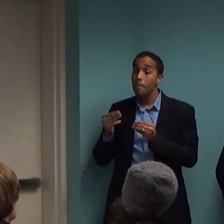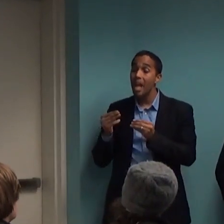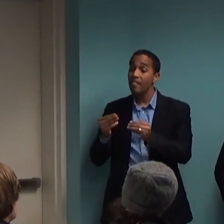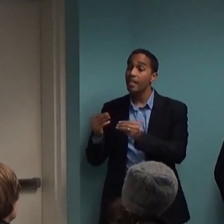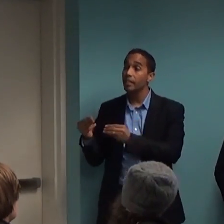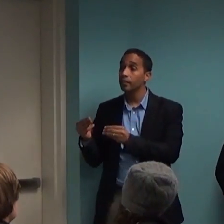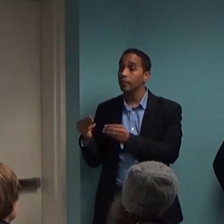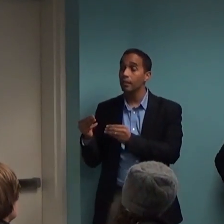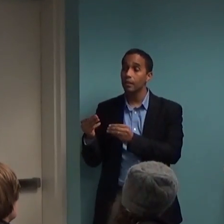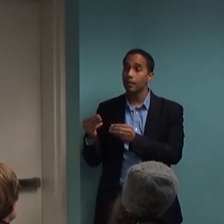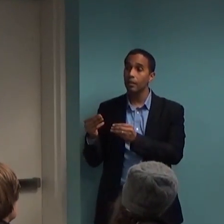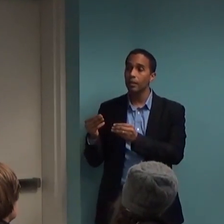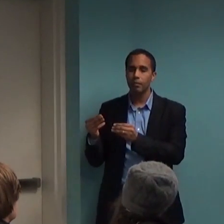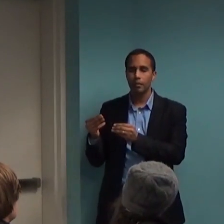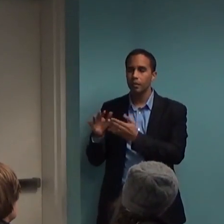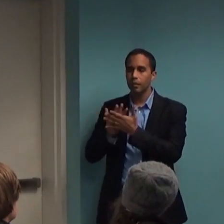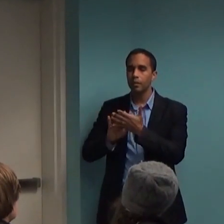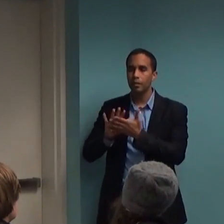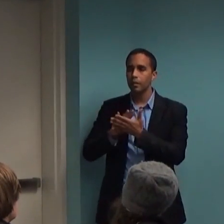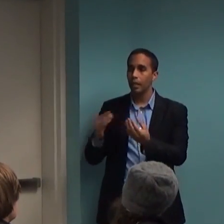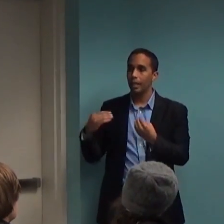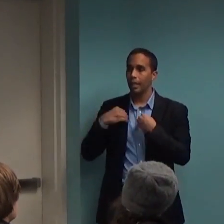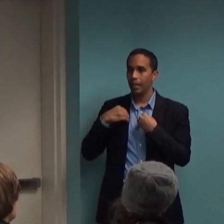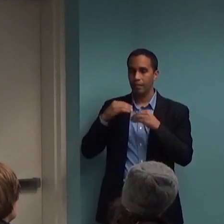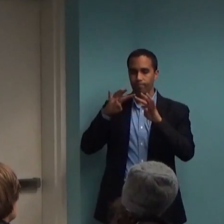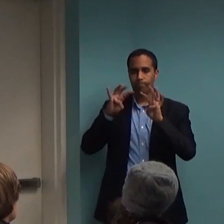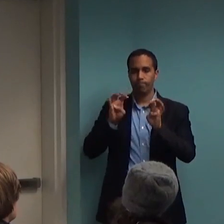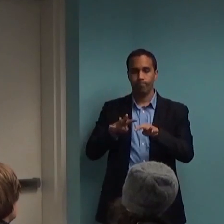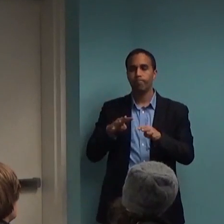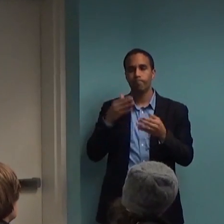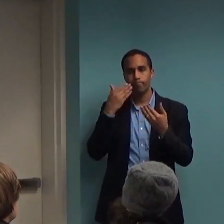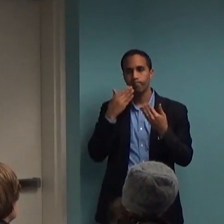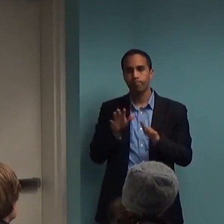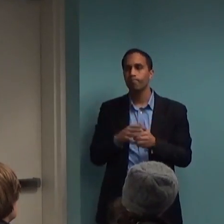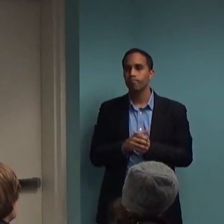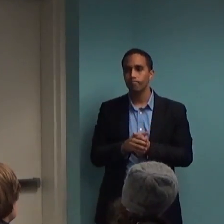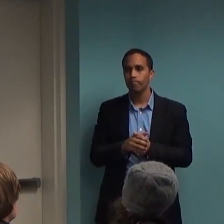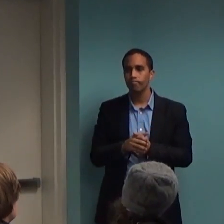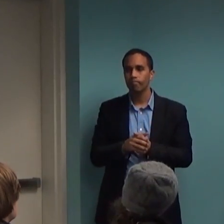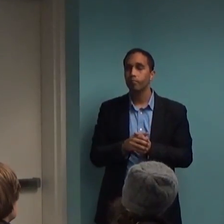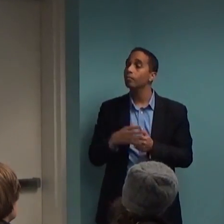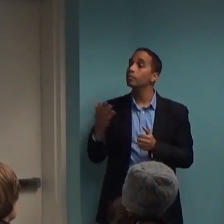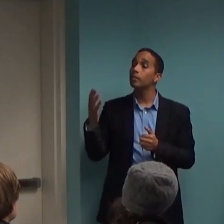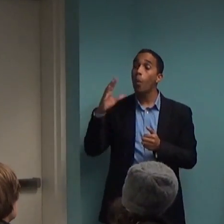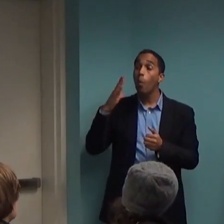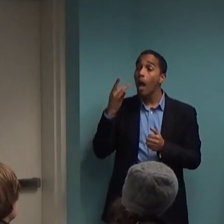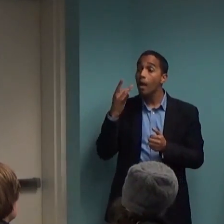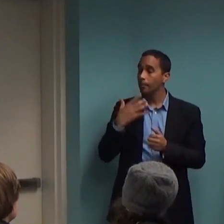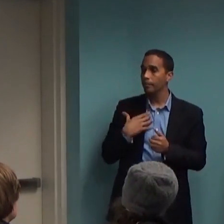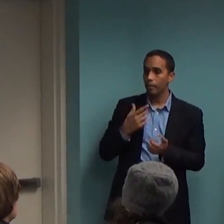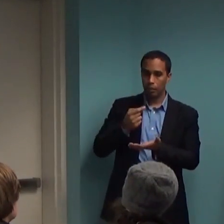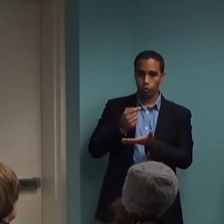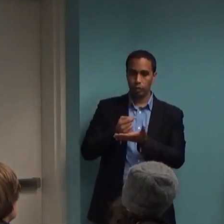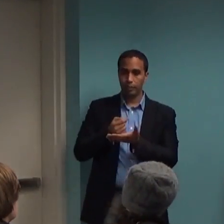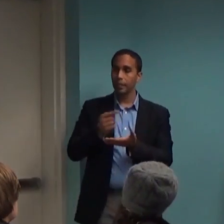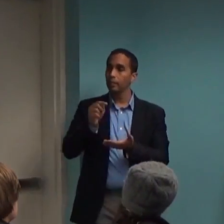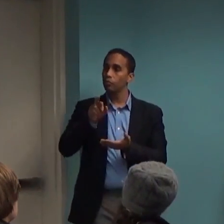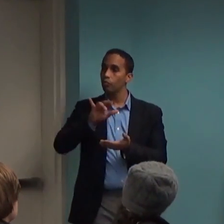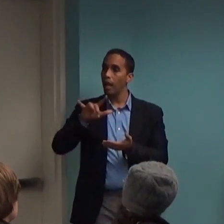know. And the reason why I say that is because in a treatment trial, so you're getting therapy, and you're getting medication.